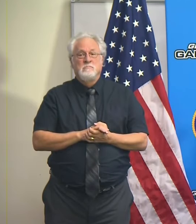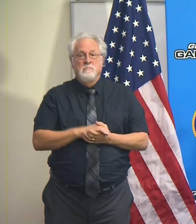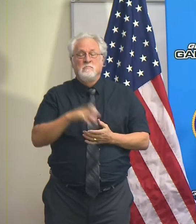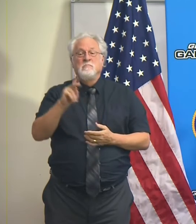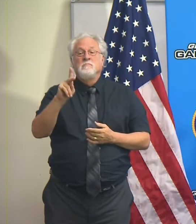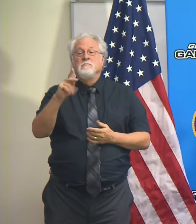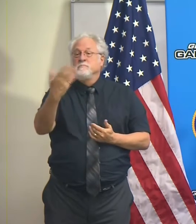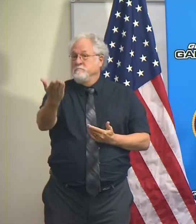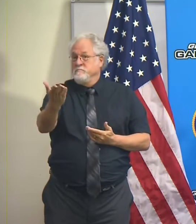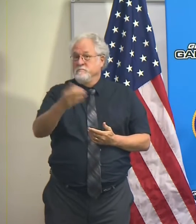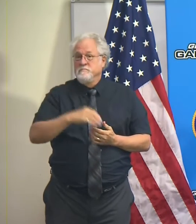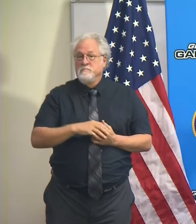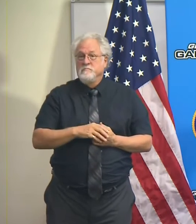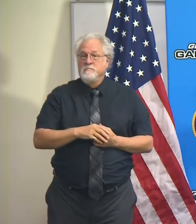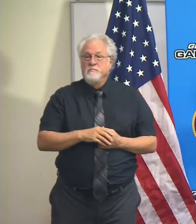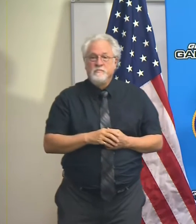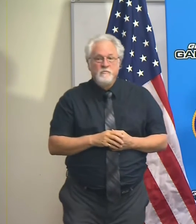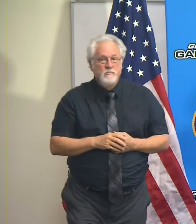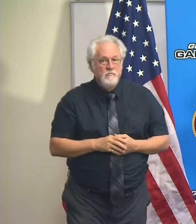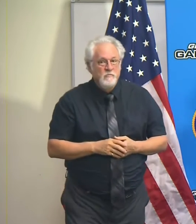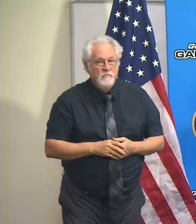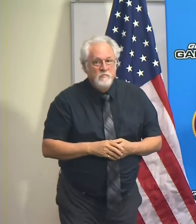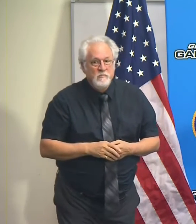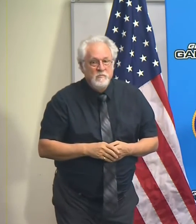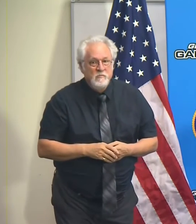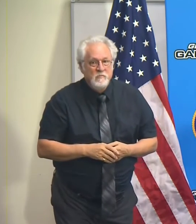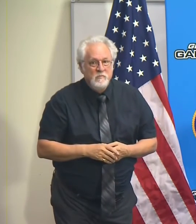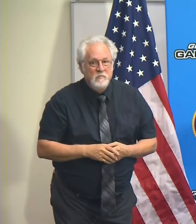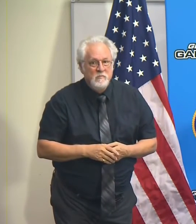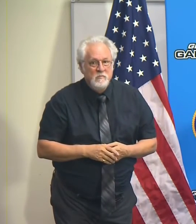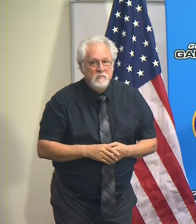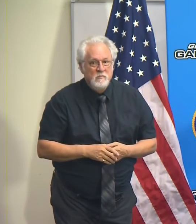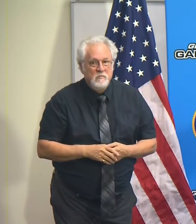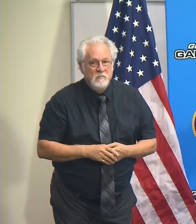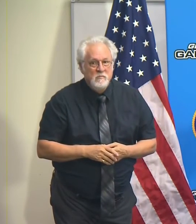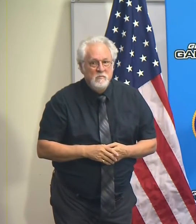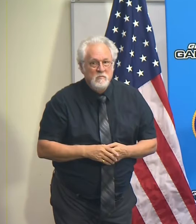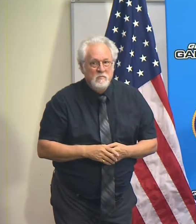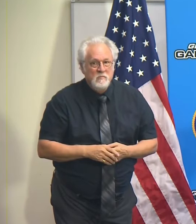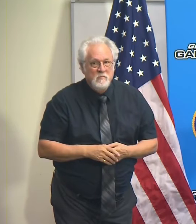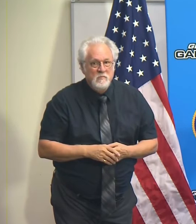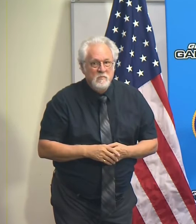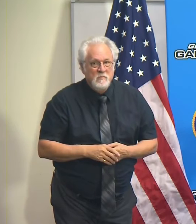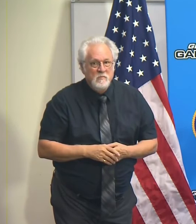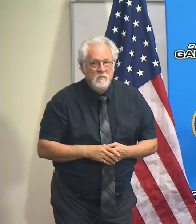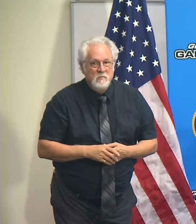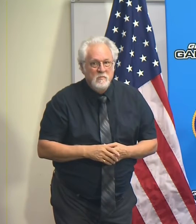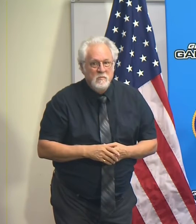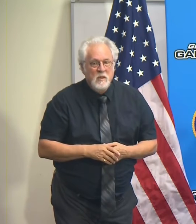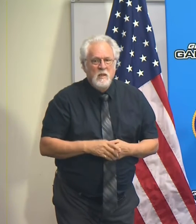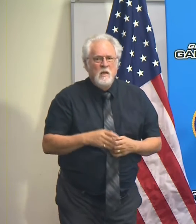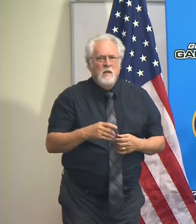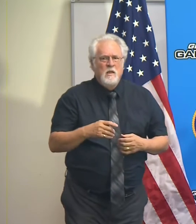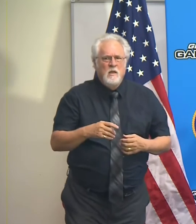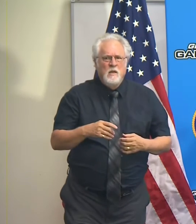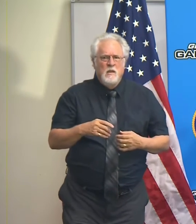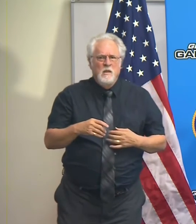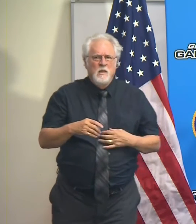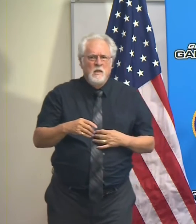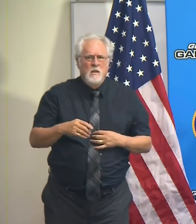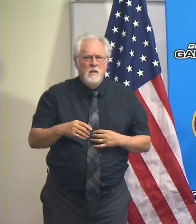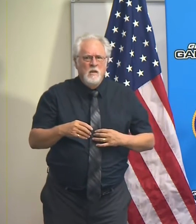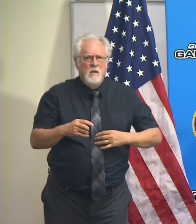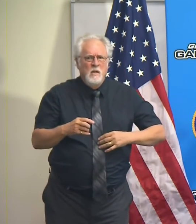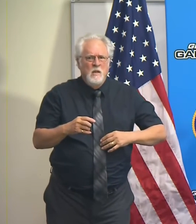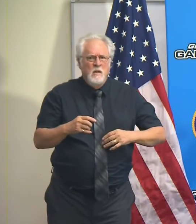Okay. Yes, sir? Some of the reports in the Lake Charlotte area of apartments and landlords evicting residents